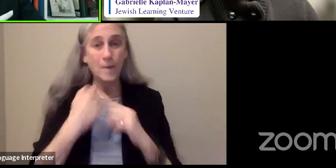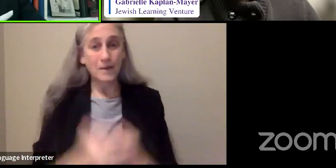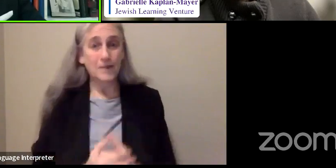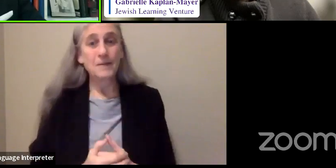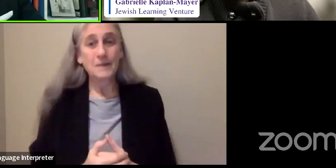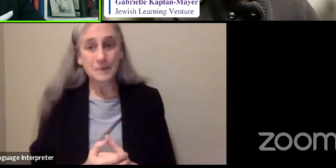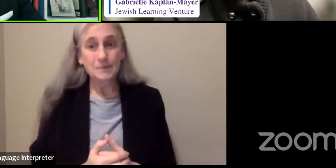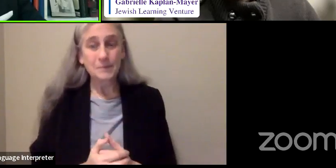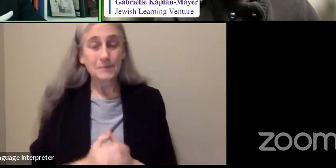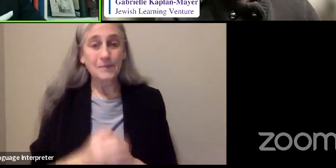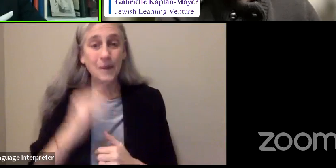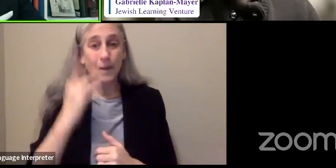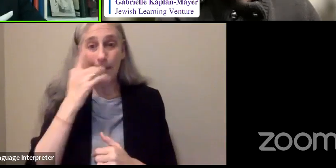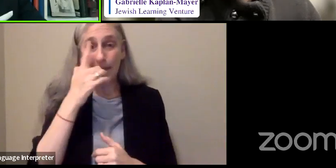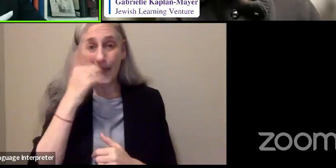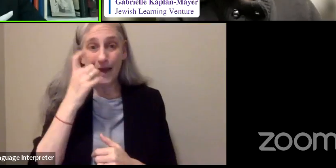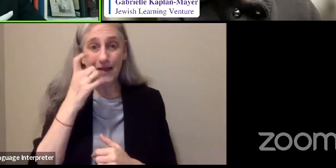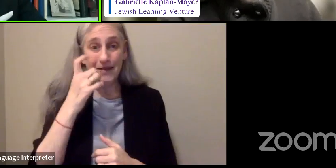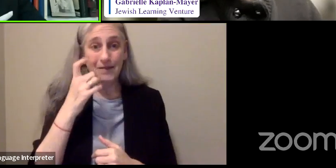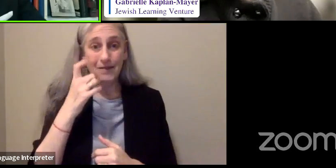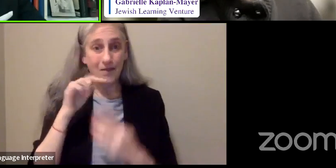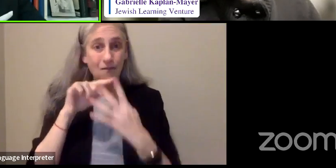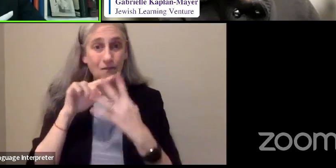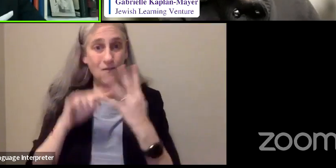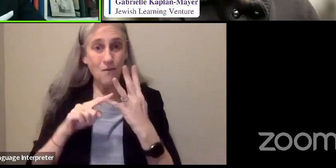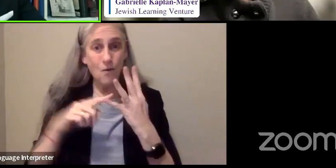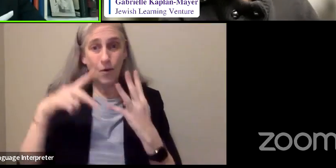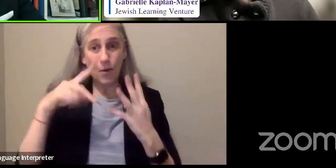because of those four pillars are,